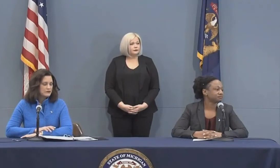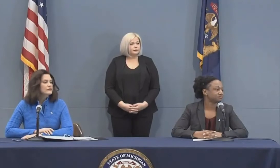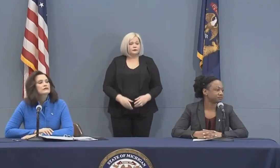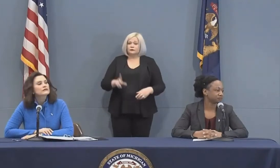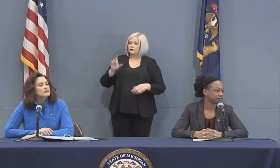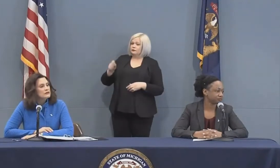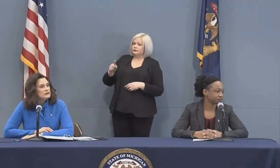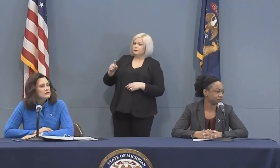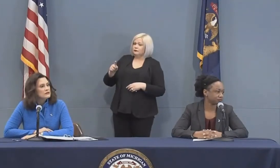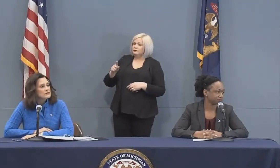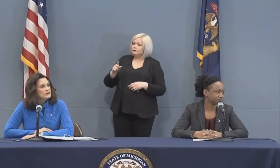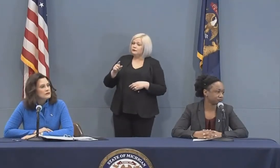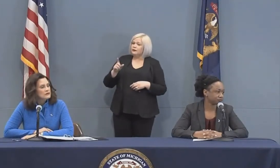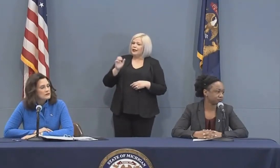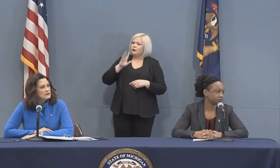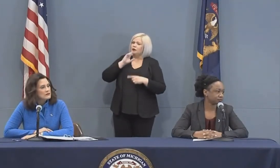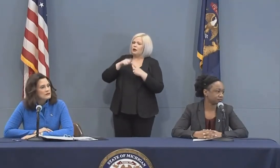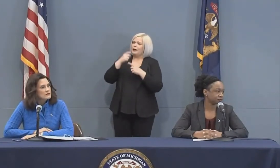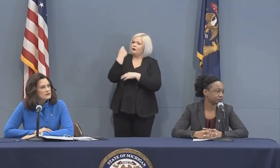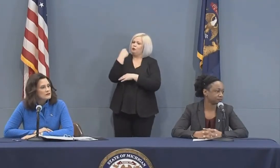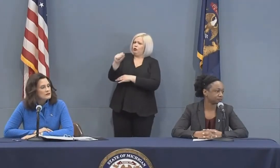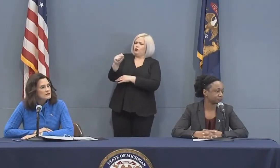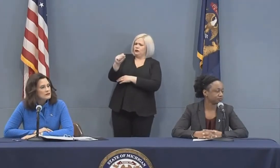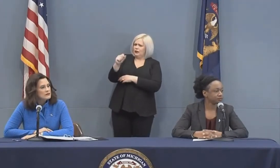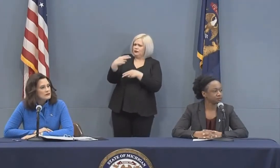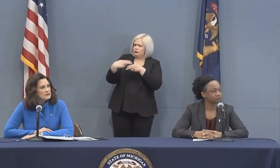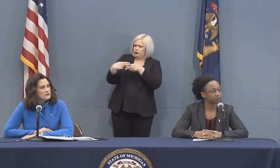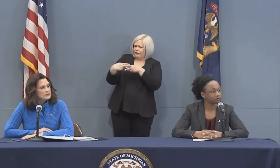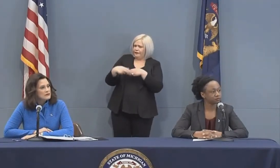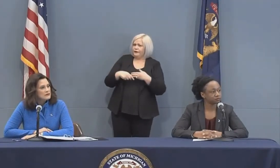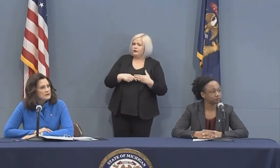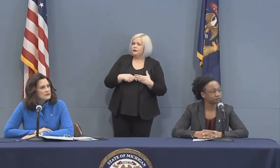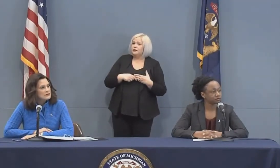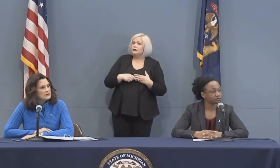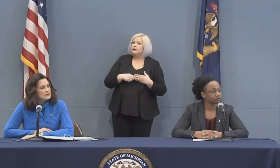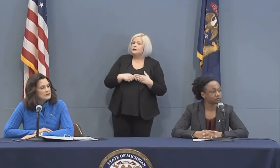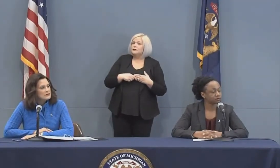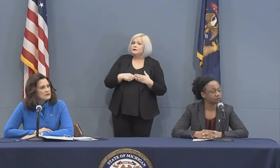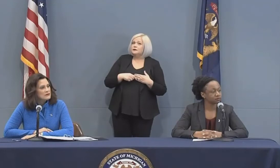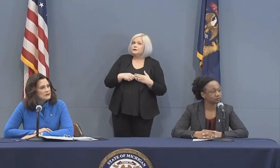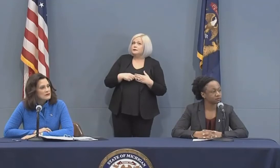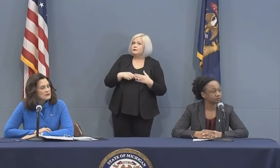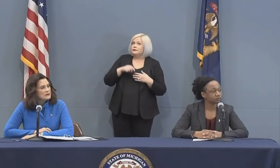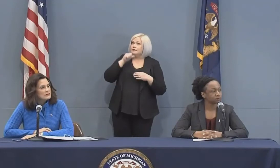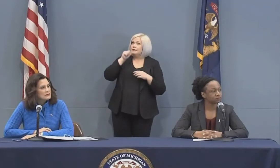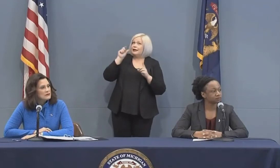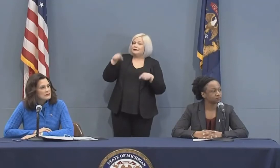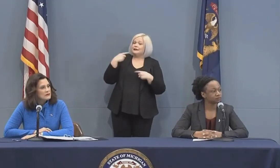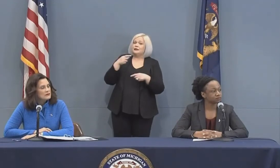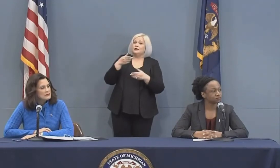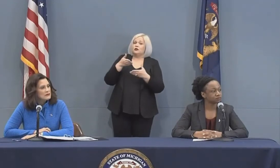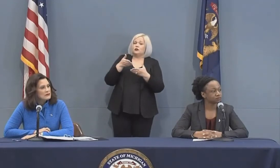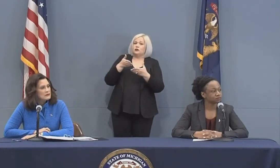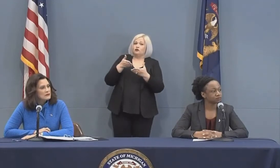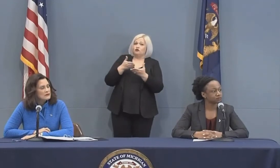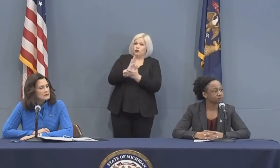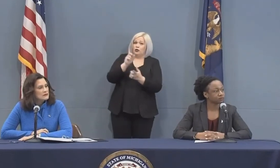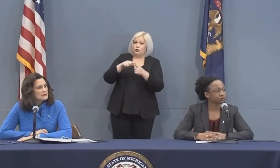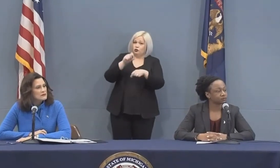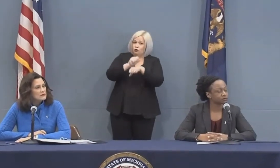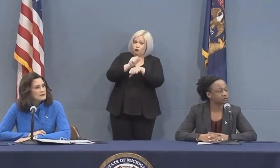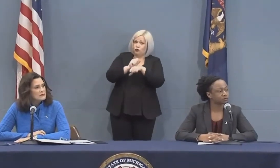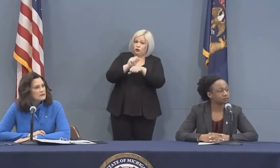Governor, want to return to the protests for just a moment because not since the right to work protests that we saw in